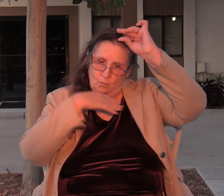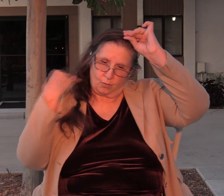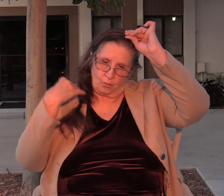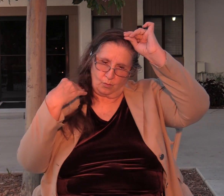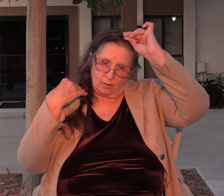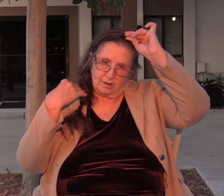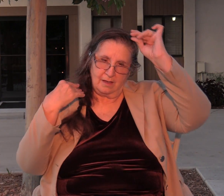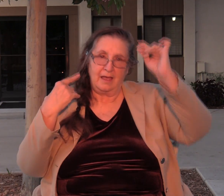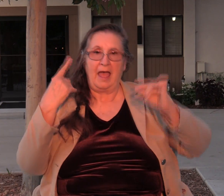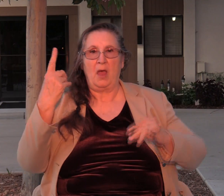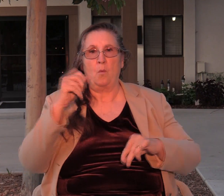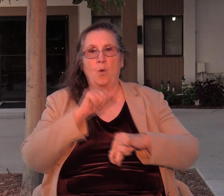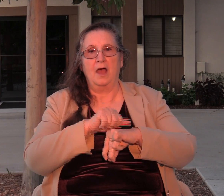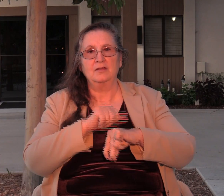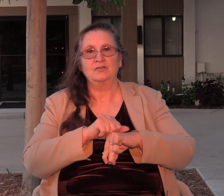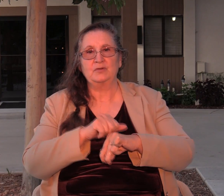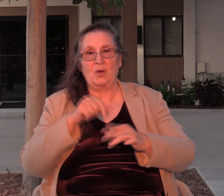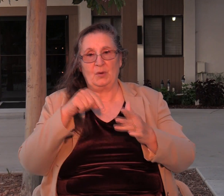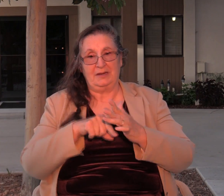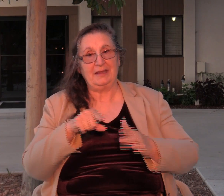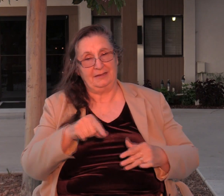landed on his head right